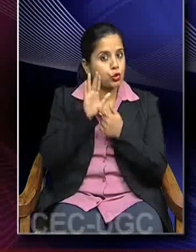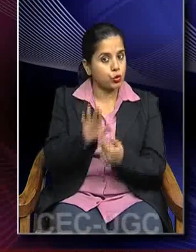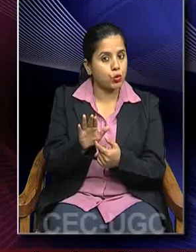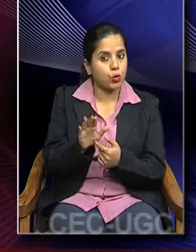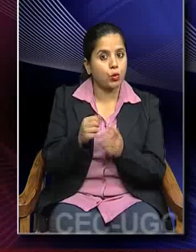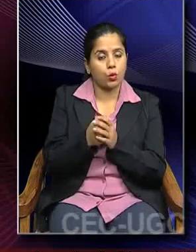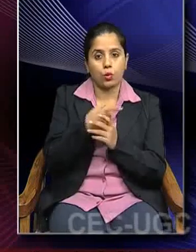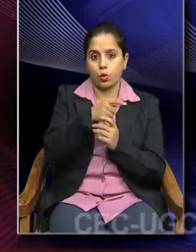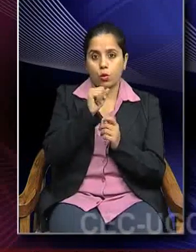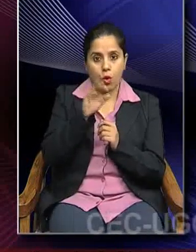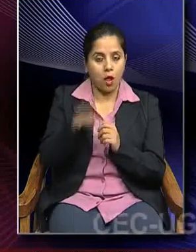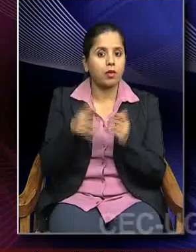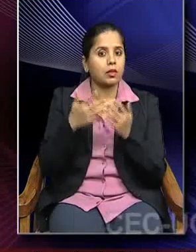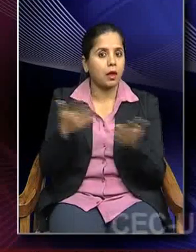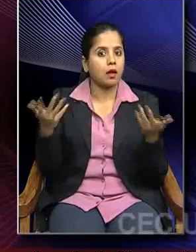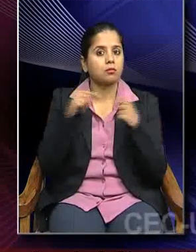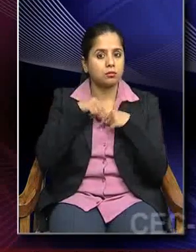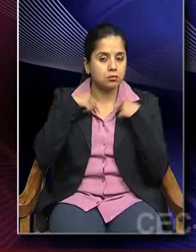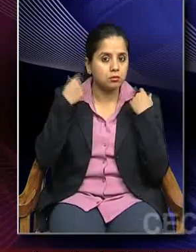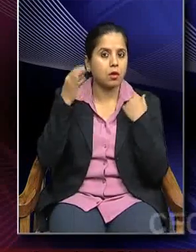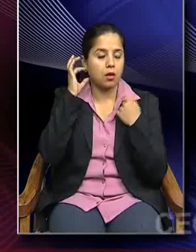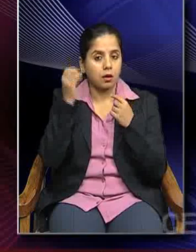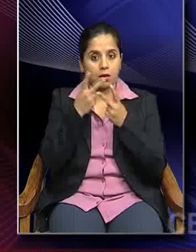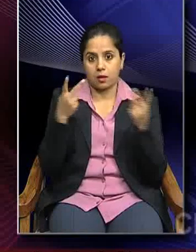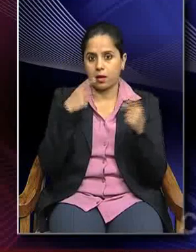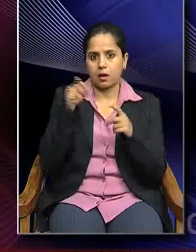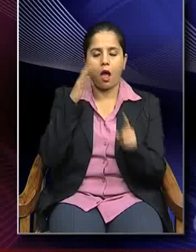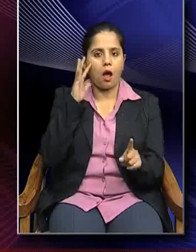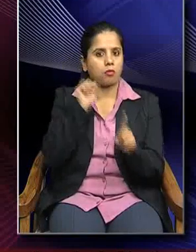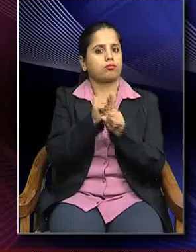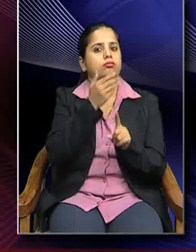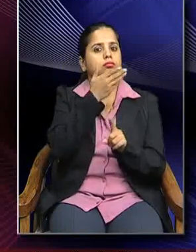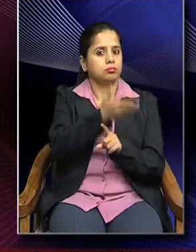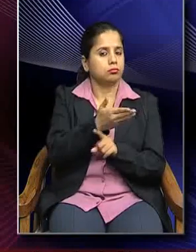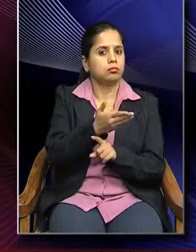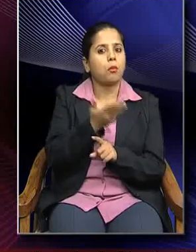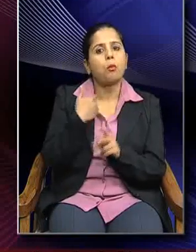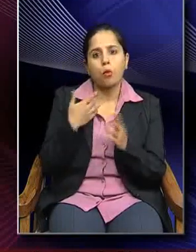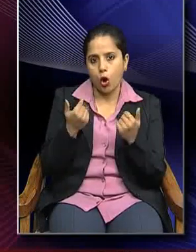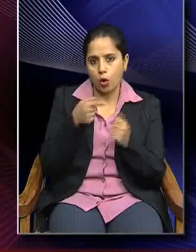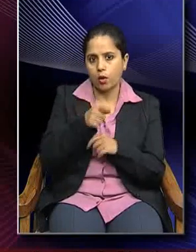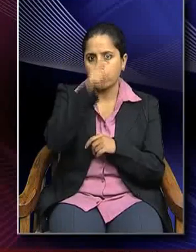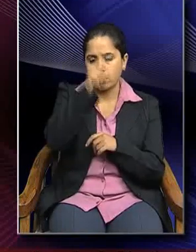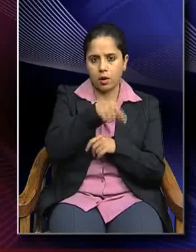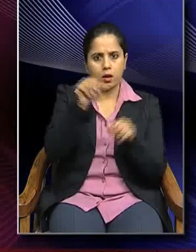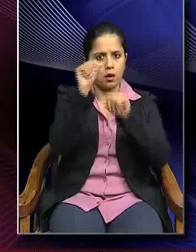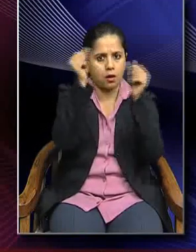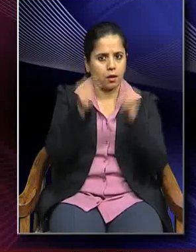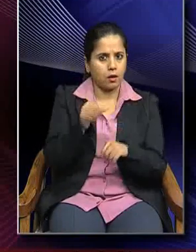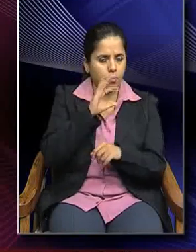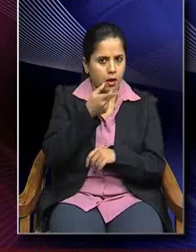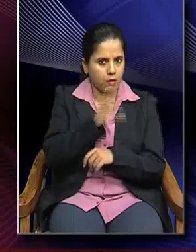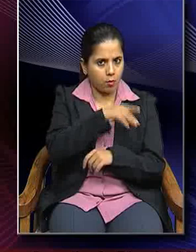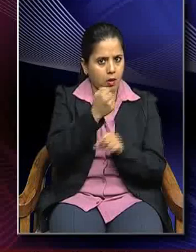There are ornaments with the help of which we can identify whether a particular sculpture comes